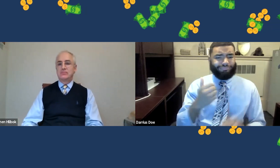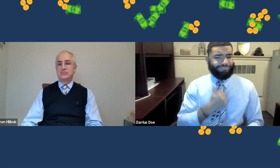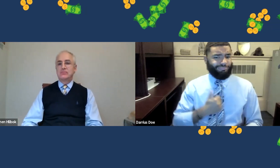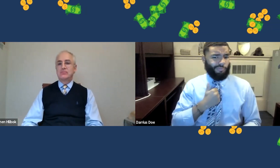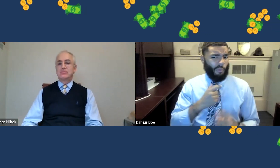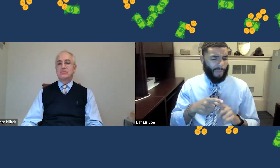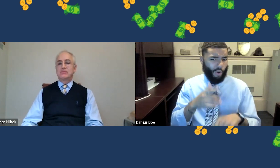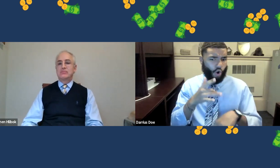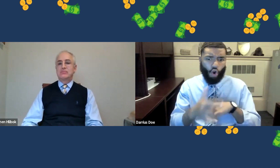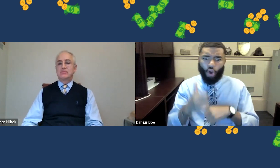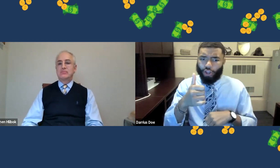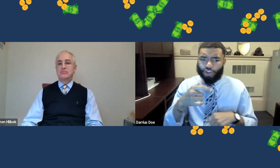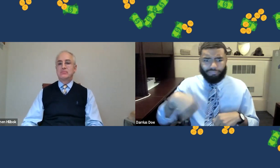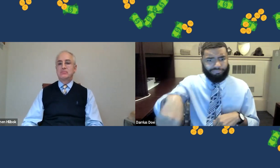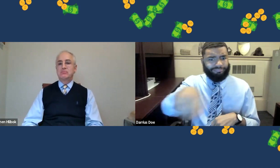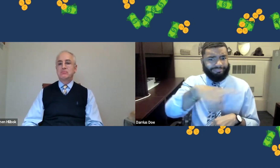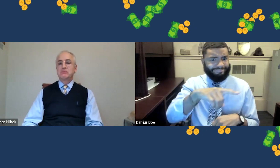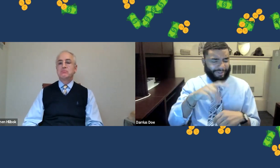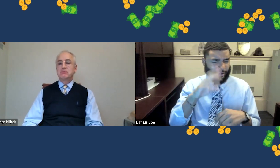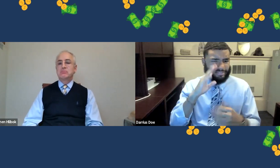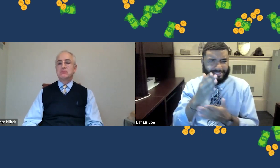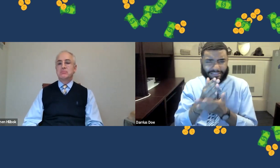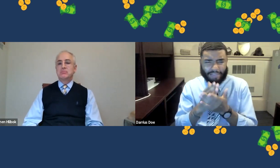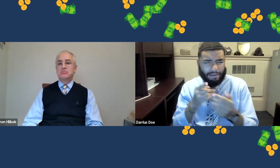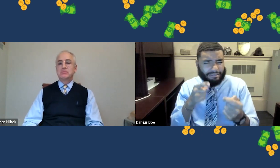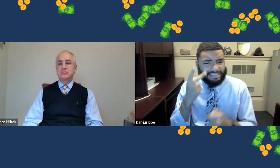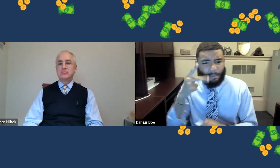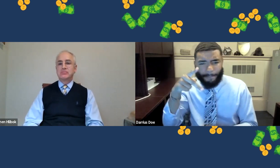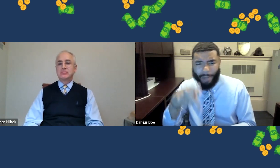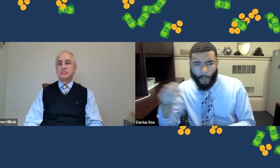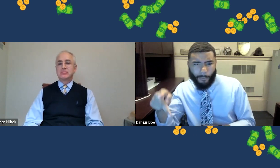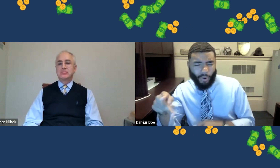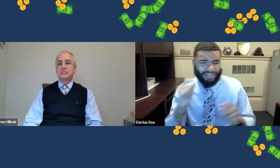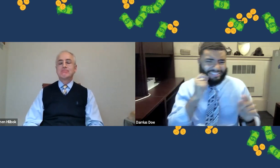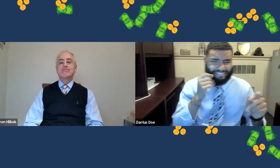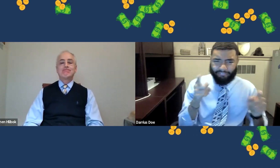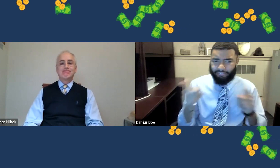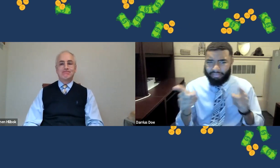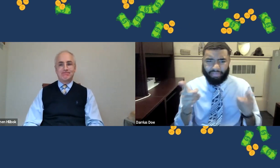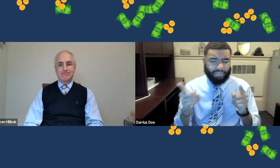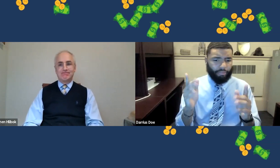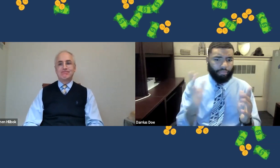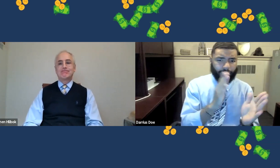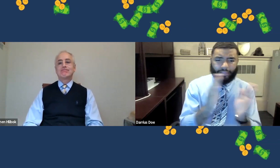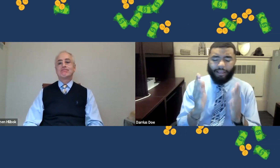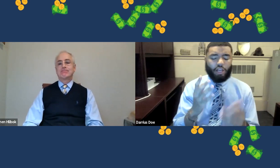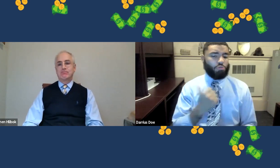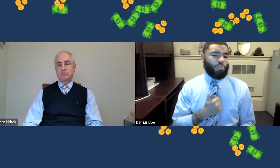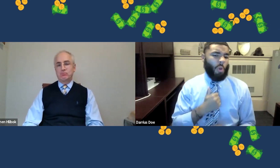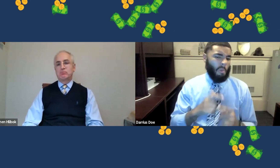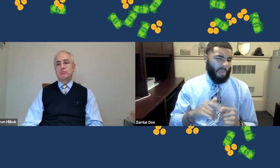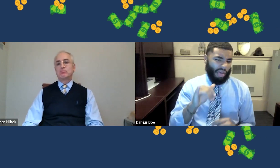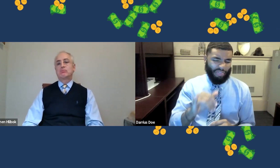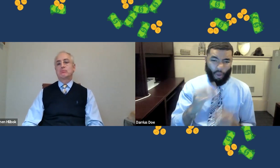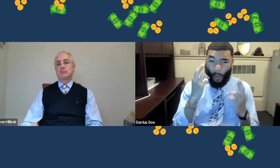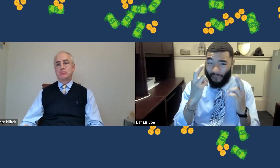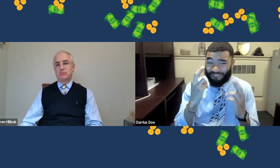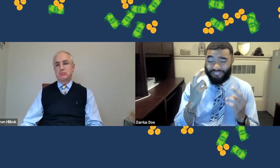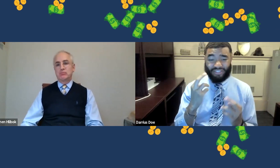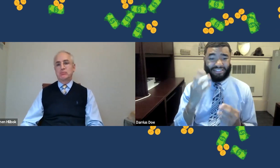And I do want to emphasize, I want to apologize earlier. I know that some people were having technical difficulties seeing both the presenter and the PowerPoint.